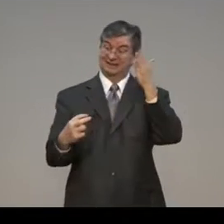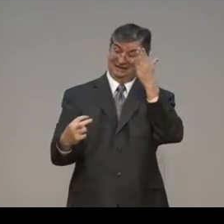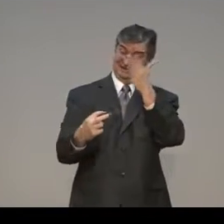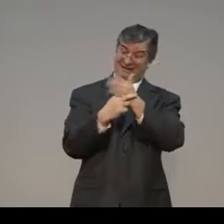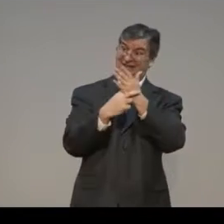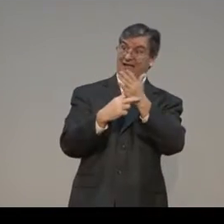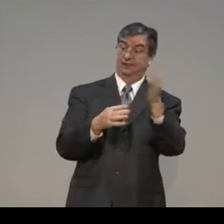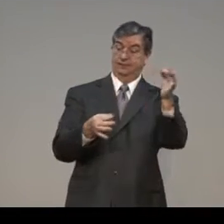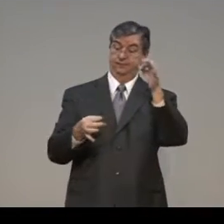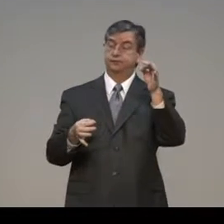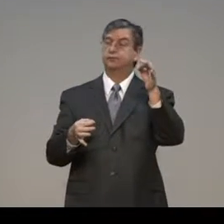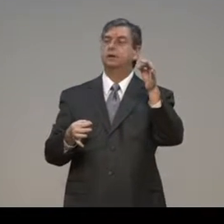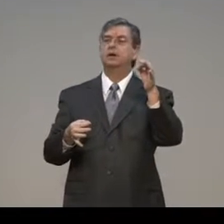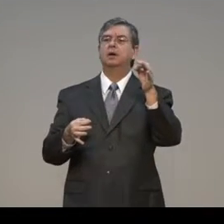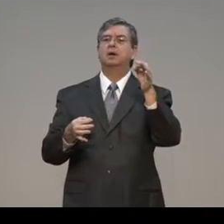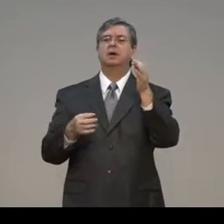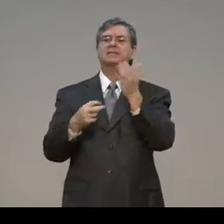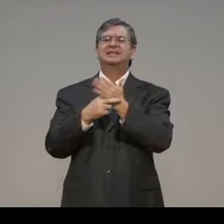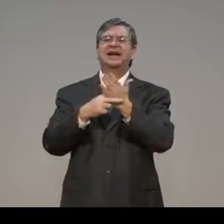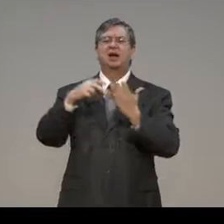And the police officer is going to write them a ticket for it.